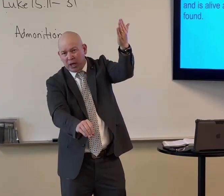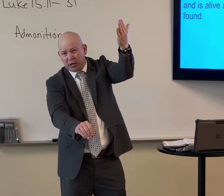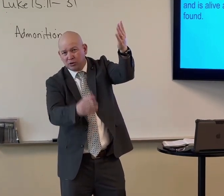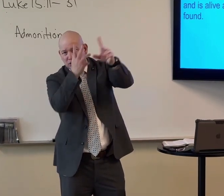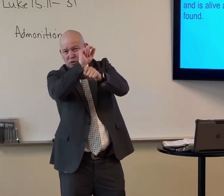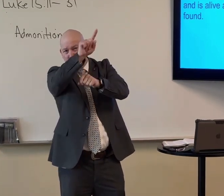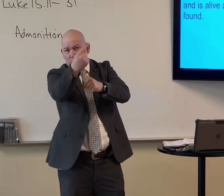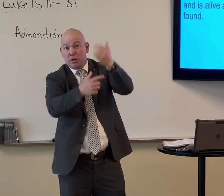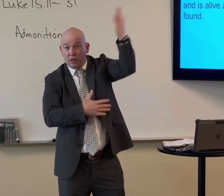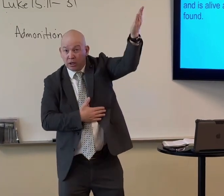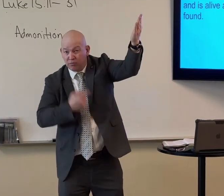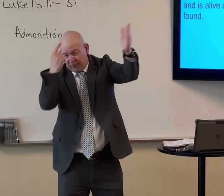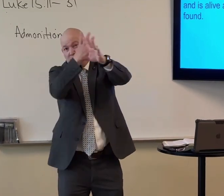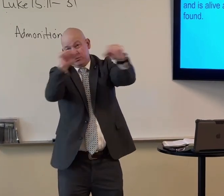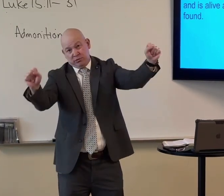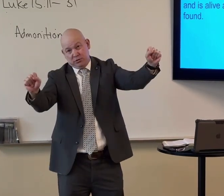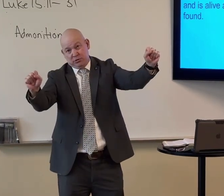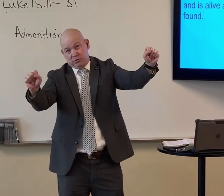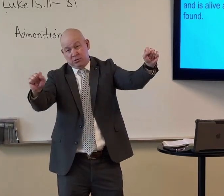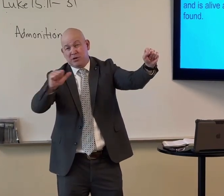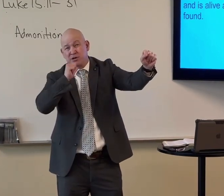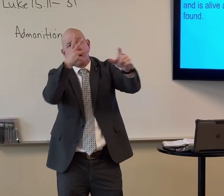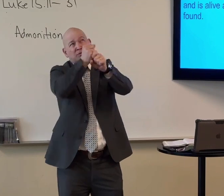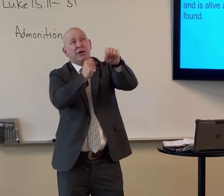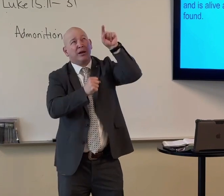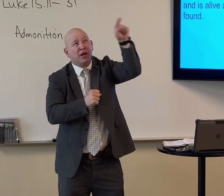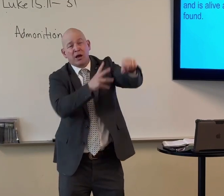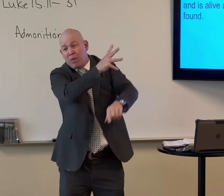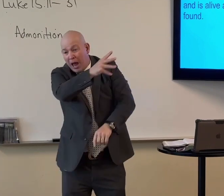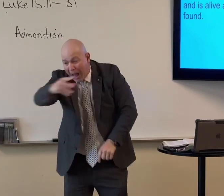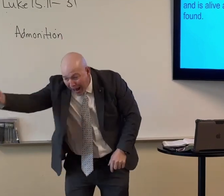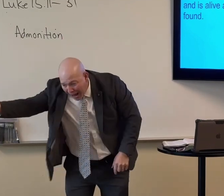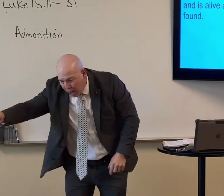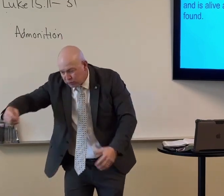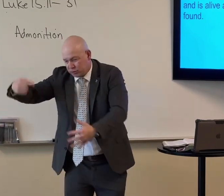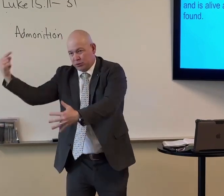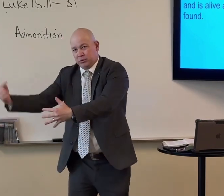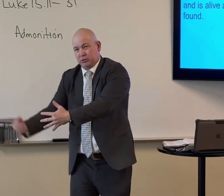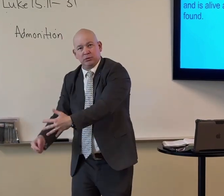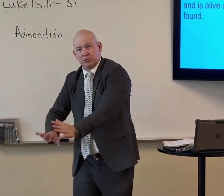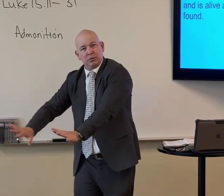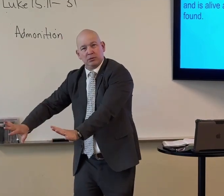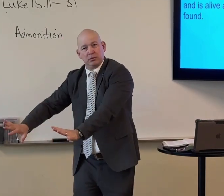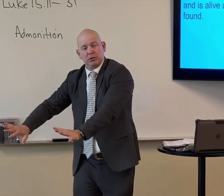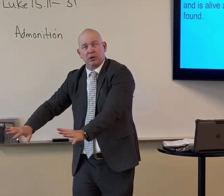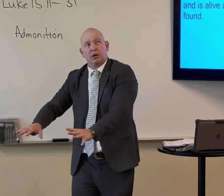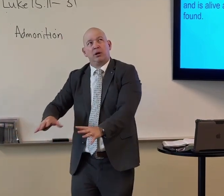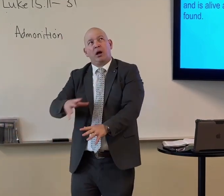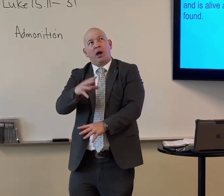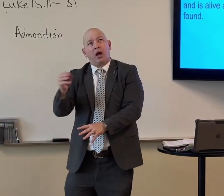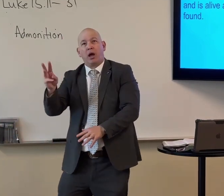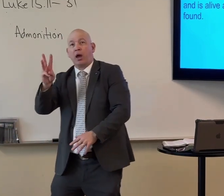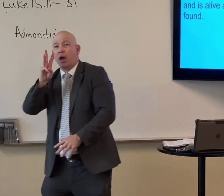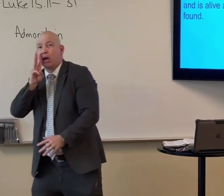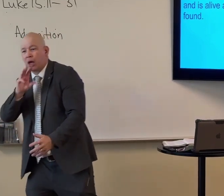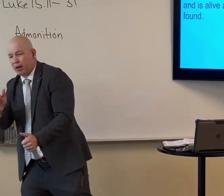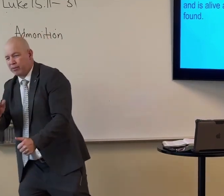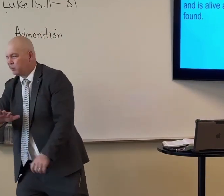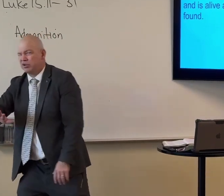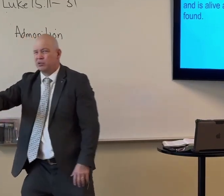One hundred percent. One hundred percent. For your salvation. Don't trust in him. For. In him. And